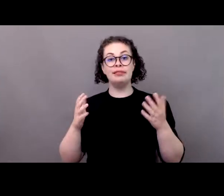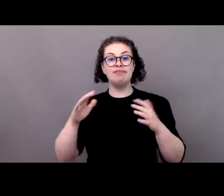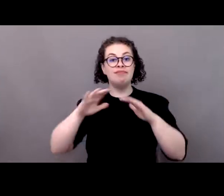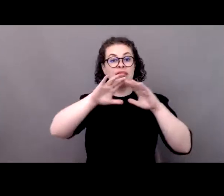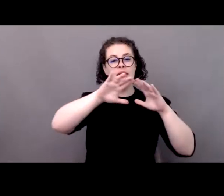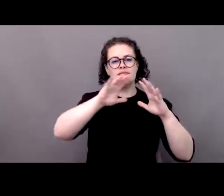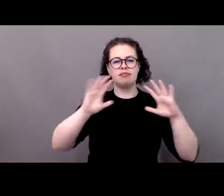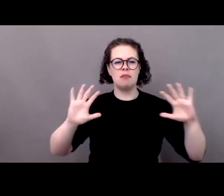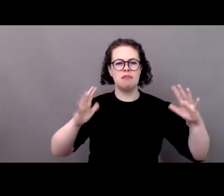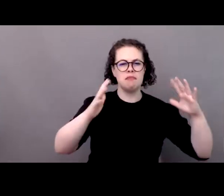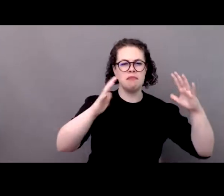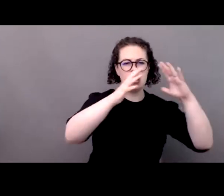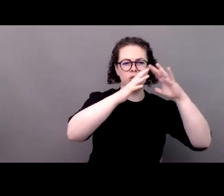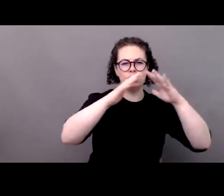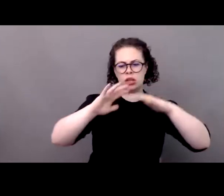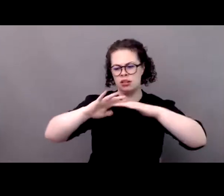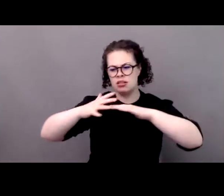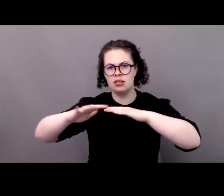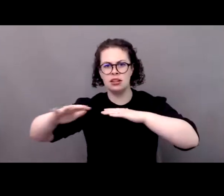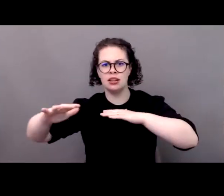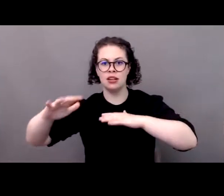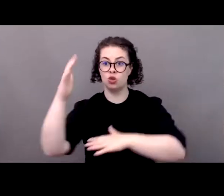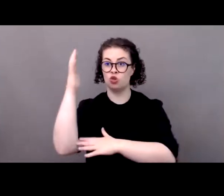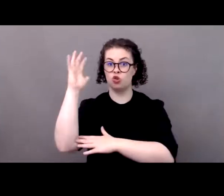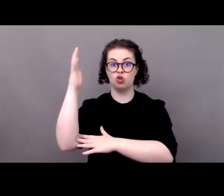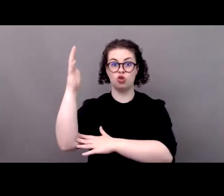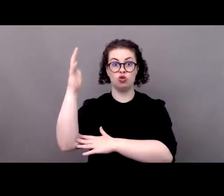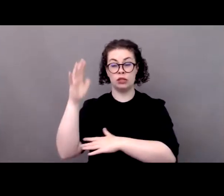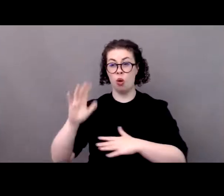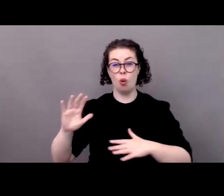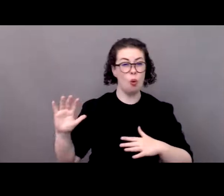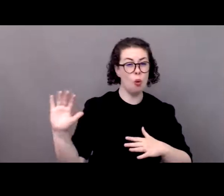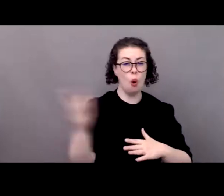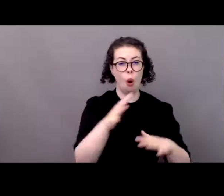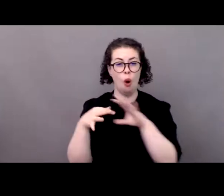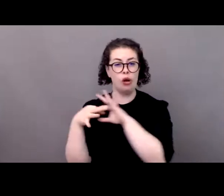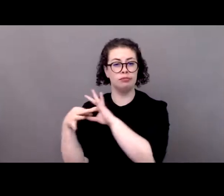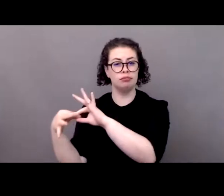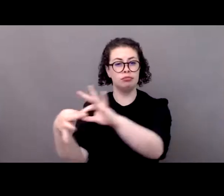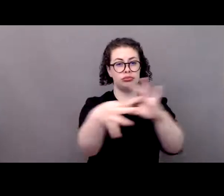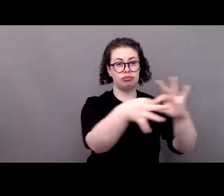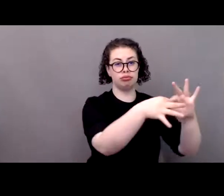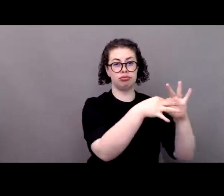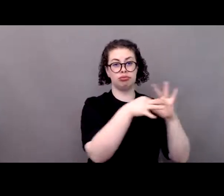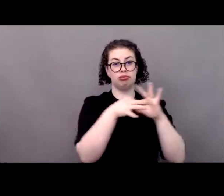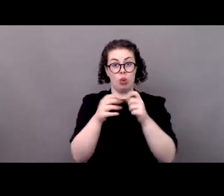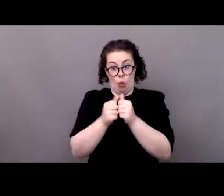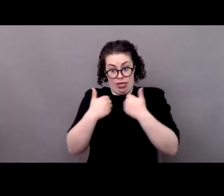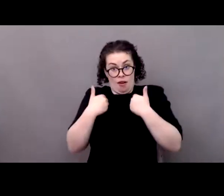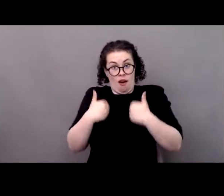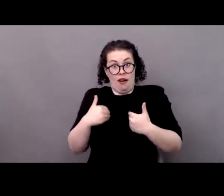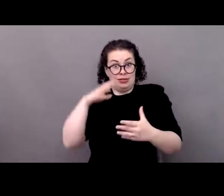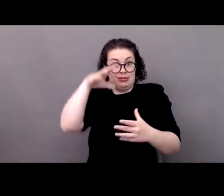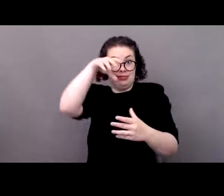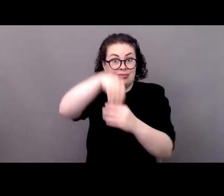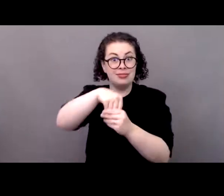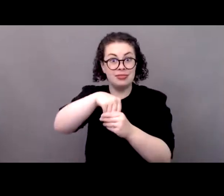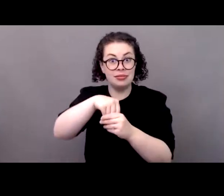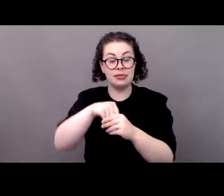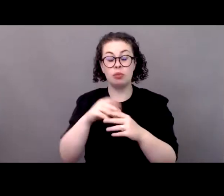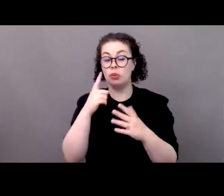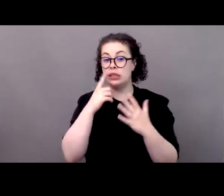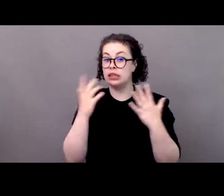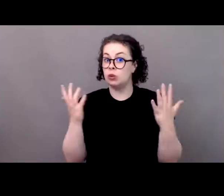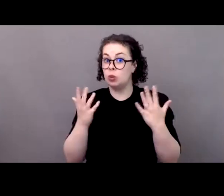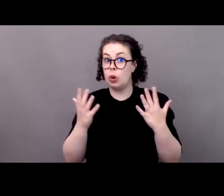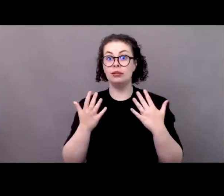in an interconnected world and system and and again we are seeing the reality that is drifting further and further away from an